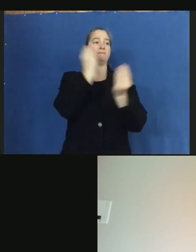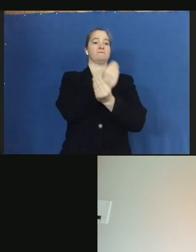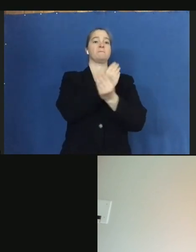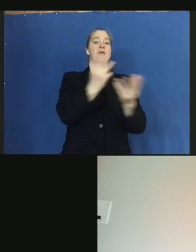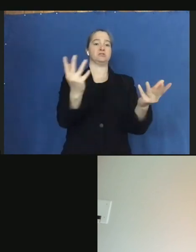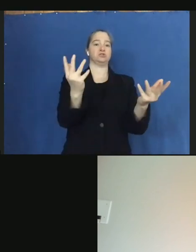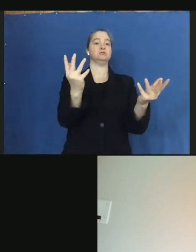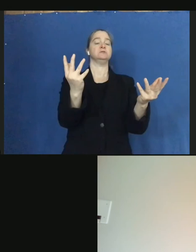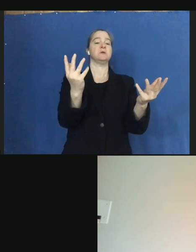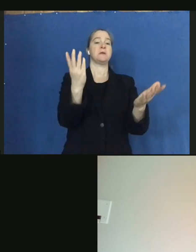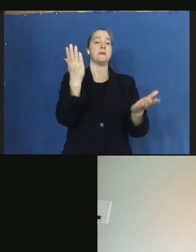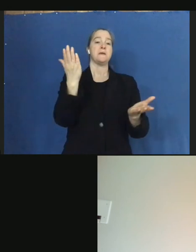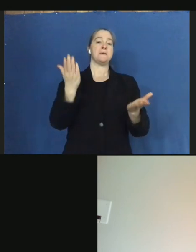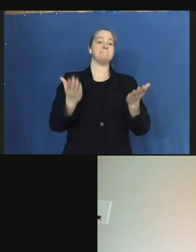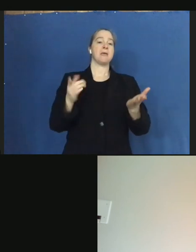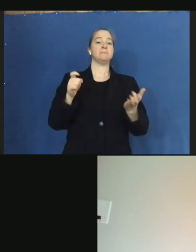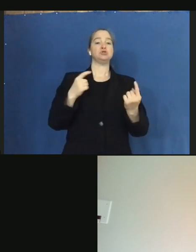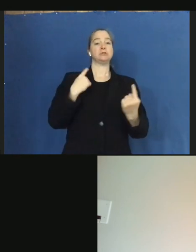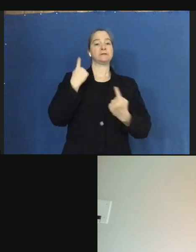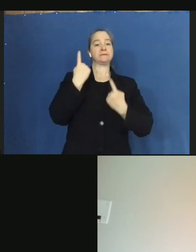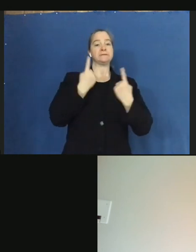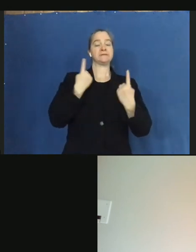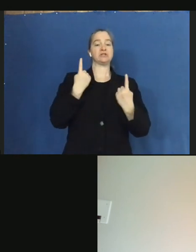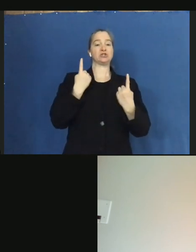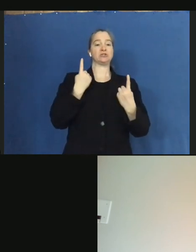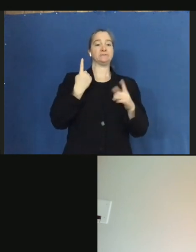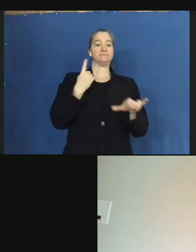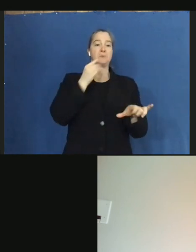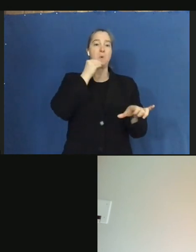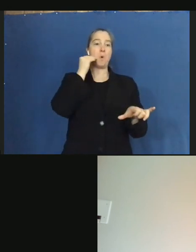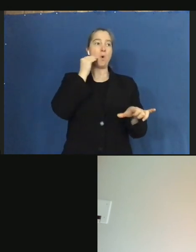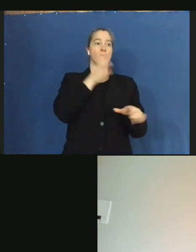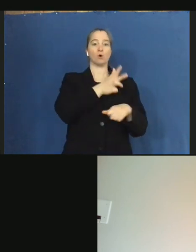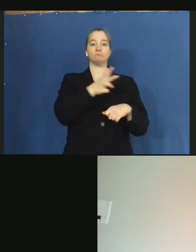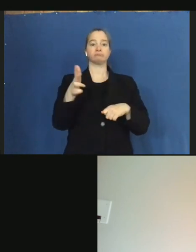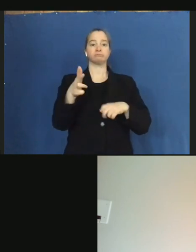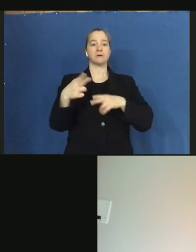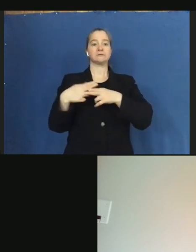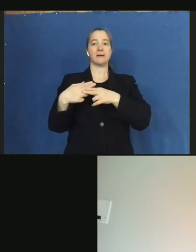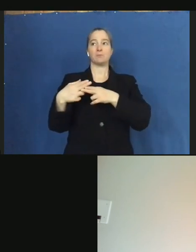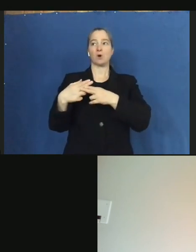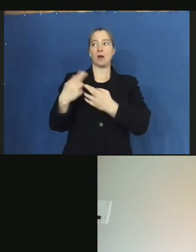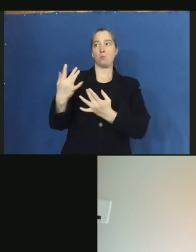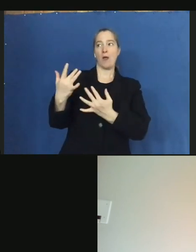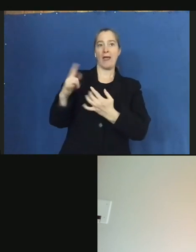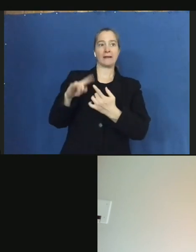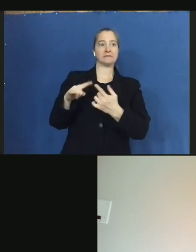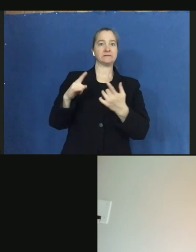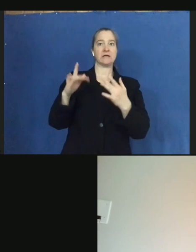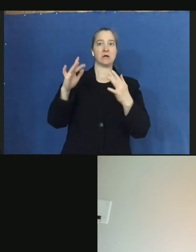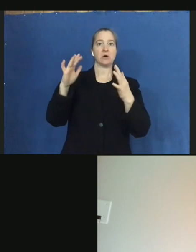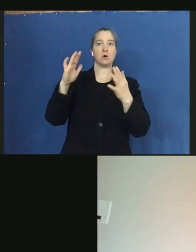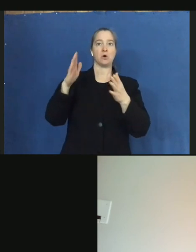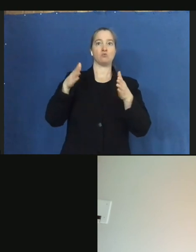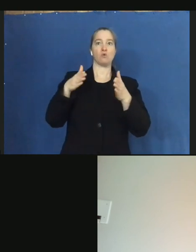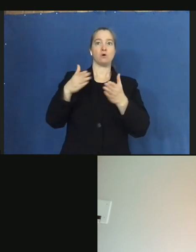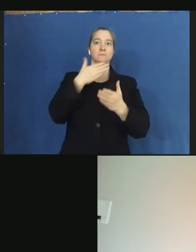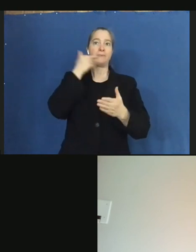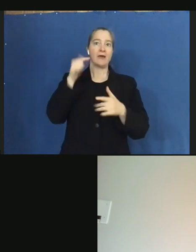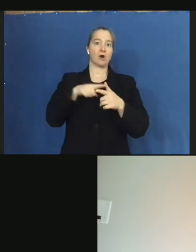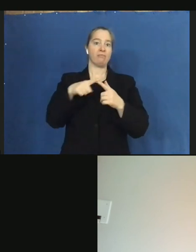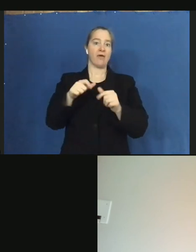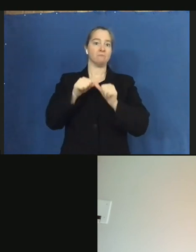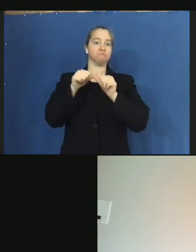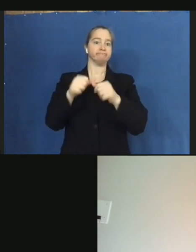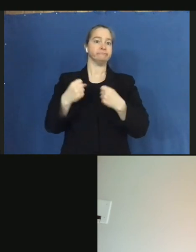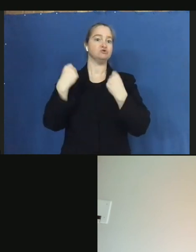they should, you know, consider getting off the roadway, seeking shelter temporarily until conditions improve, those types of things, to be